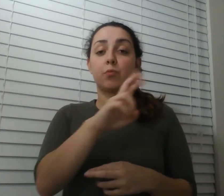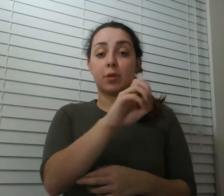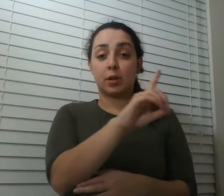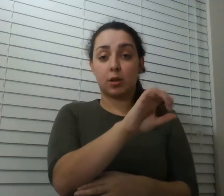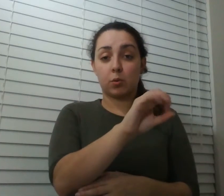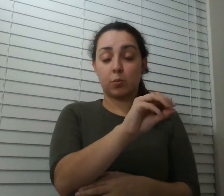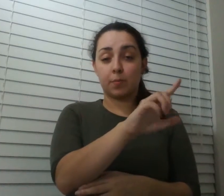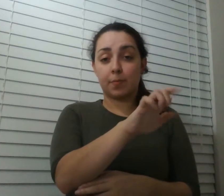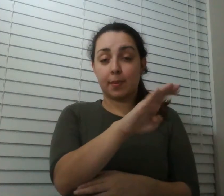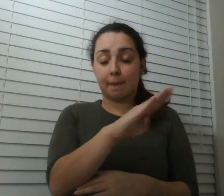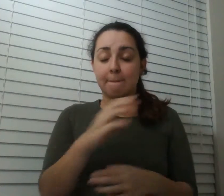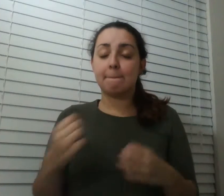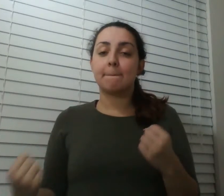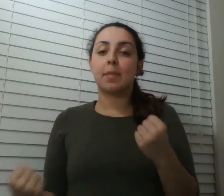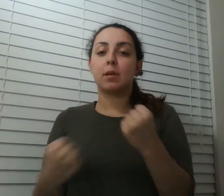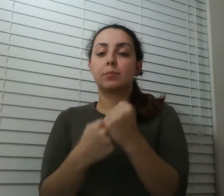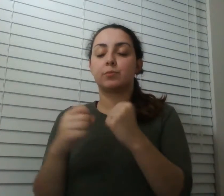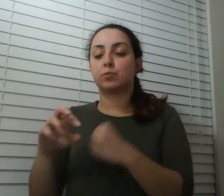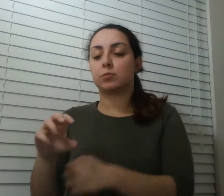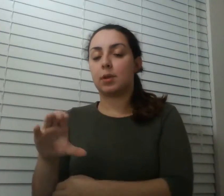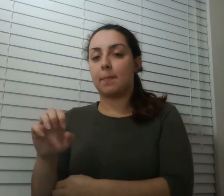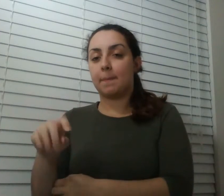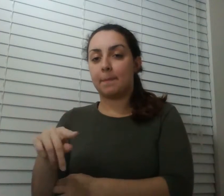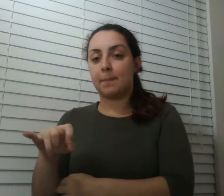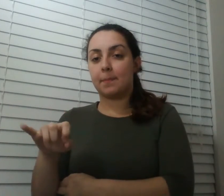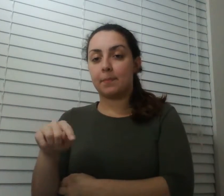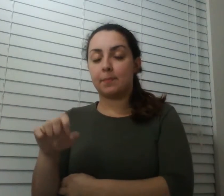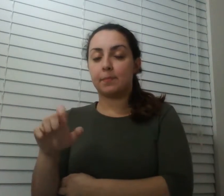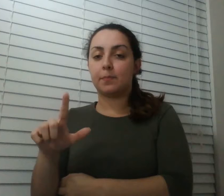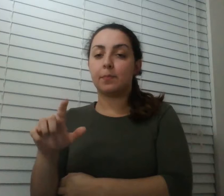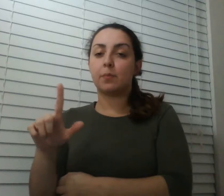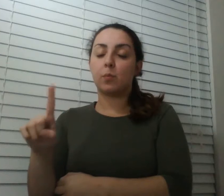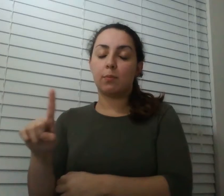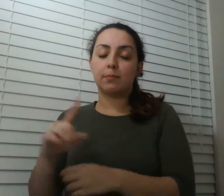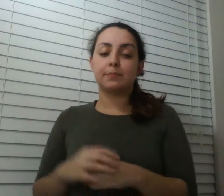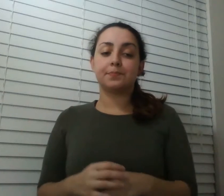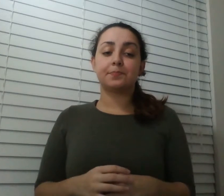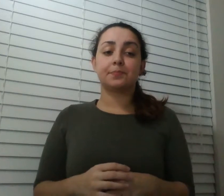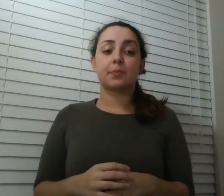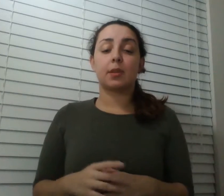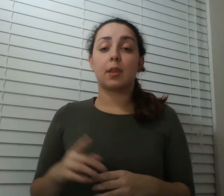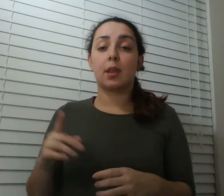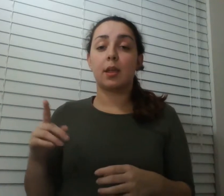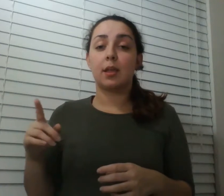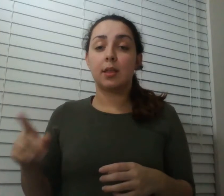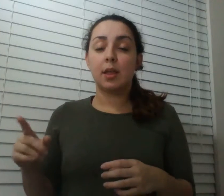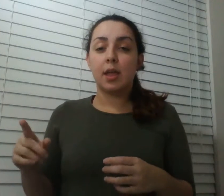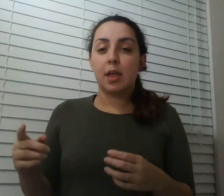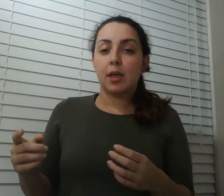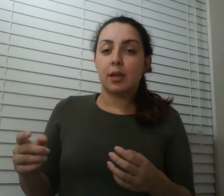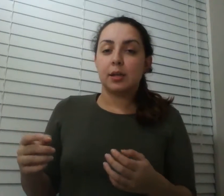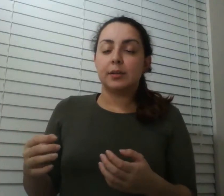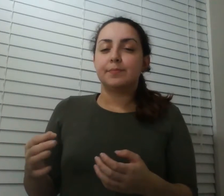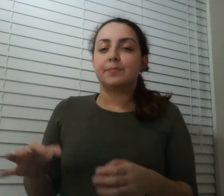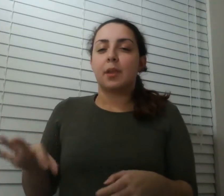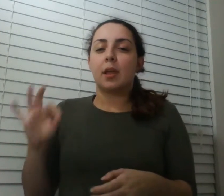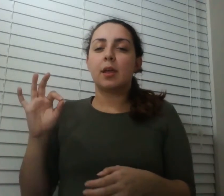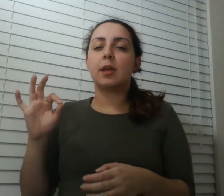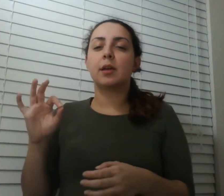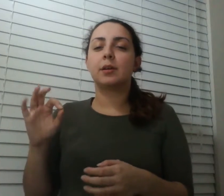a good credit score can keep your mind at peace and that's why you work hard making smart financial decisions at every point so don't let up now keep your credit strong with